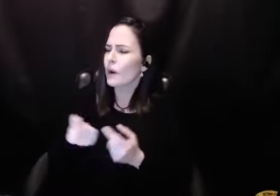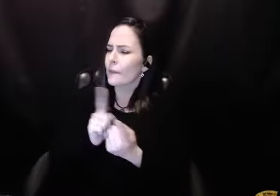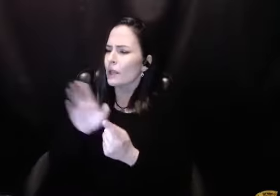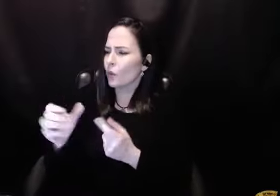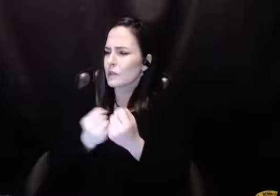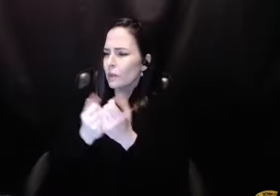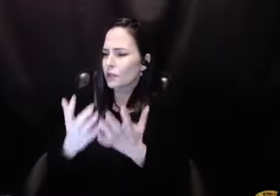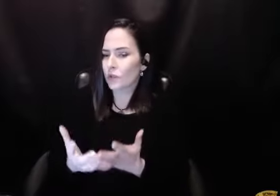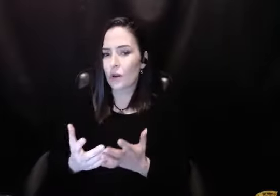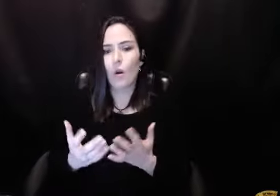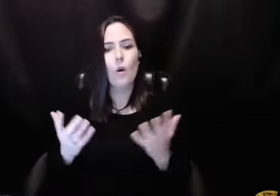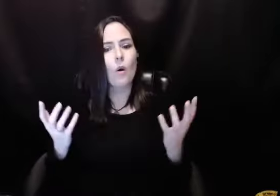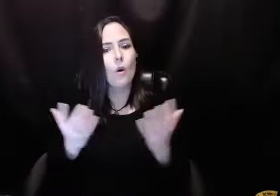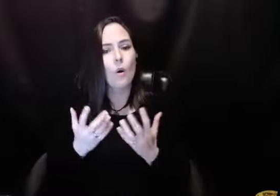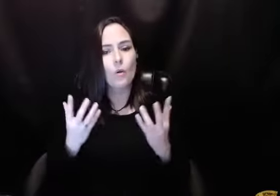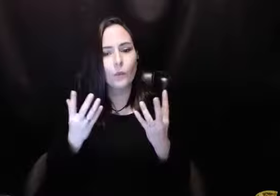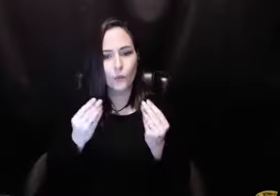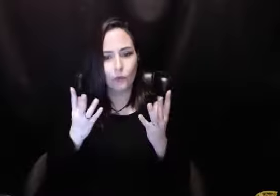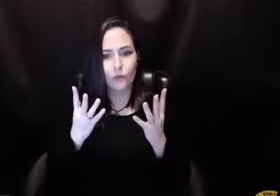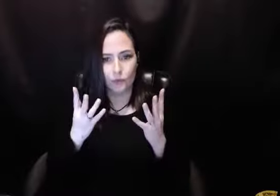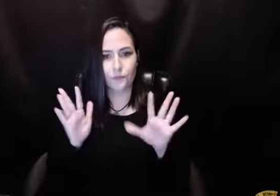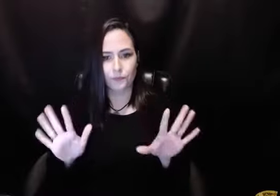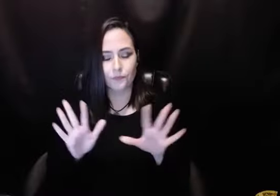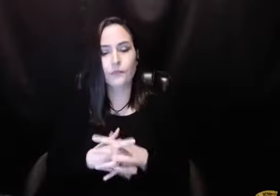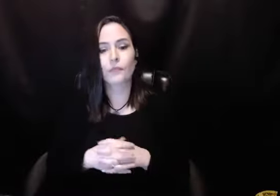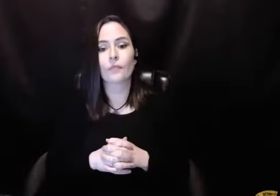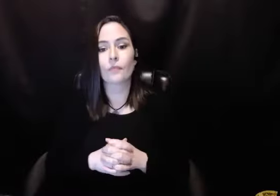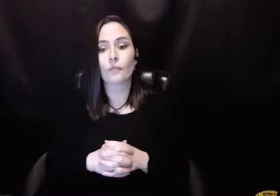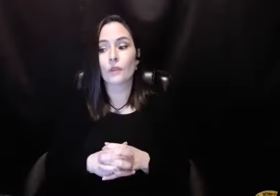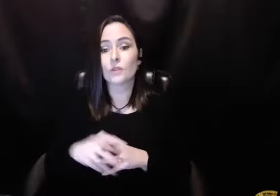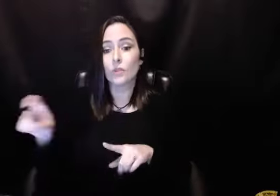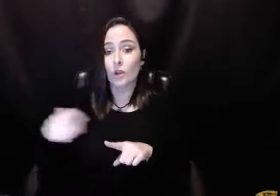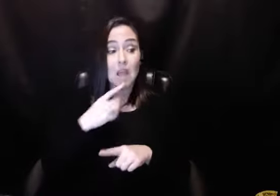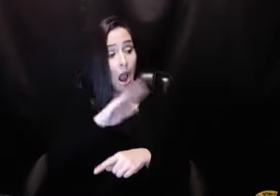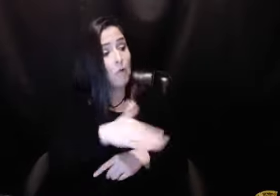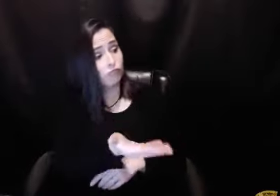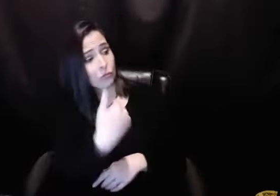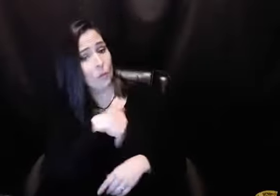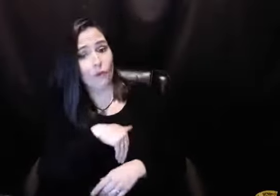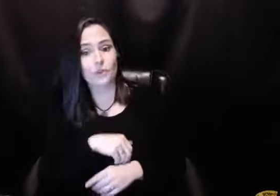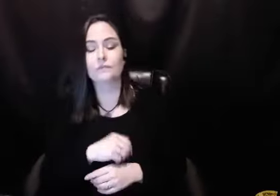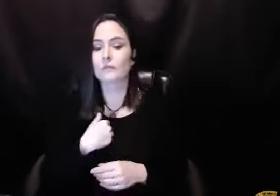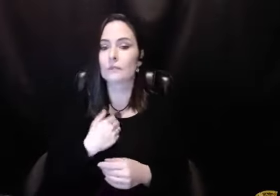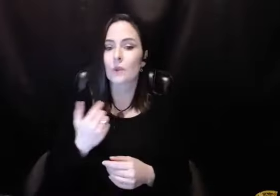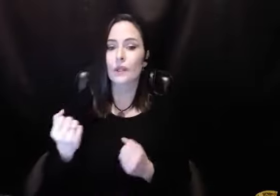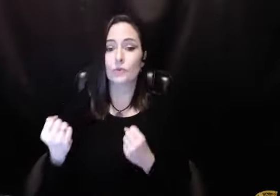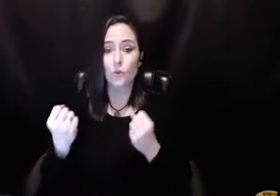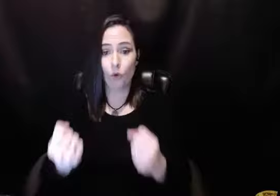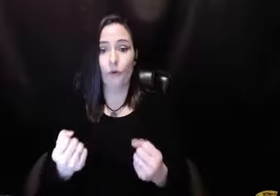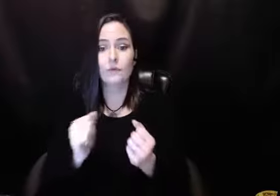And I said to Mary Perron, I said, I'd love to go see your sponsor. This was a beautiful moment. And so she